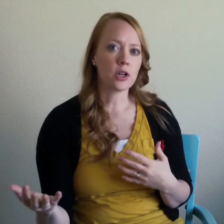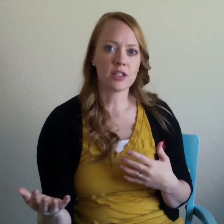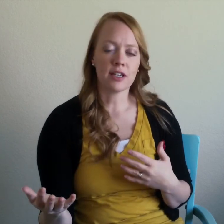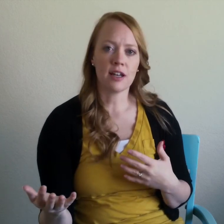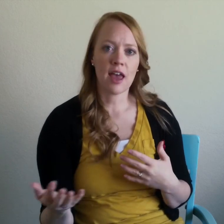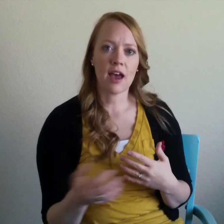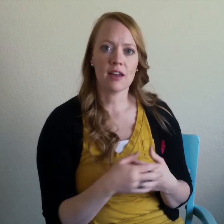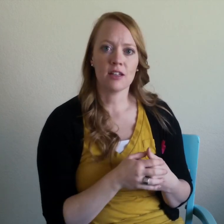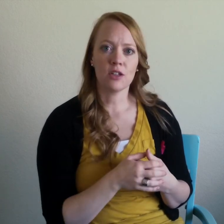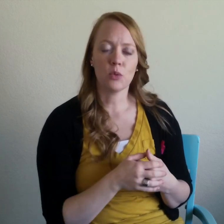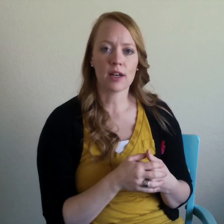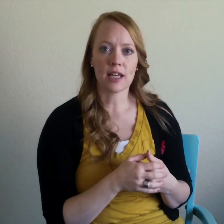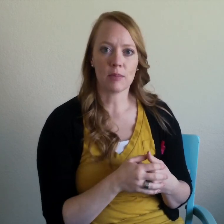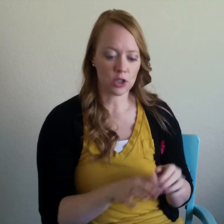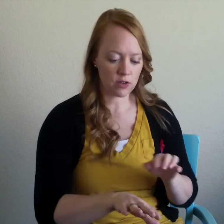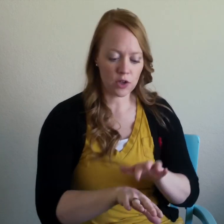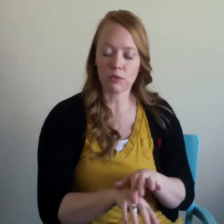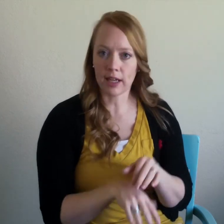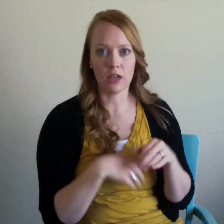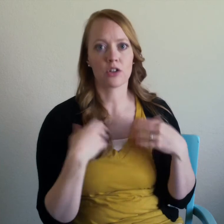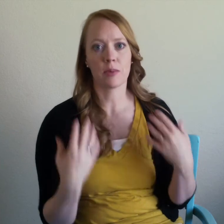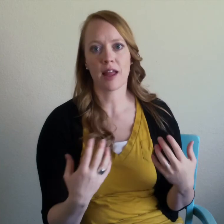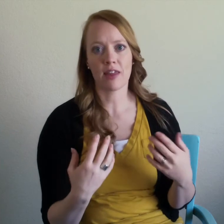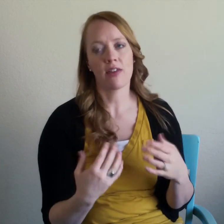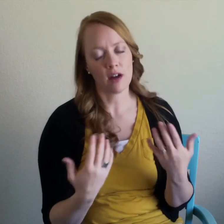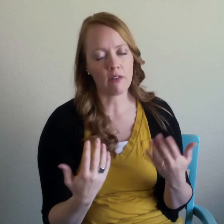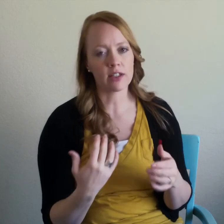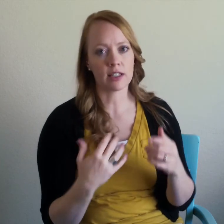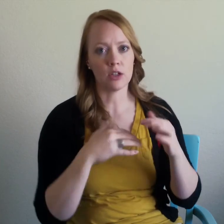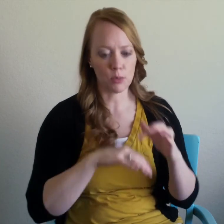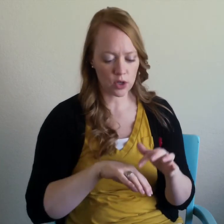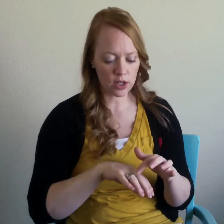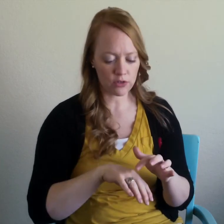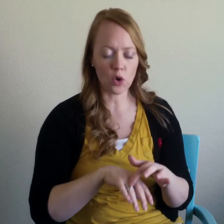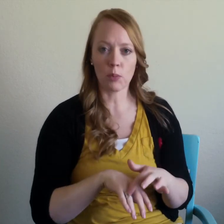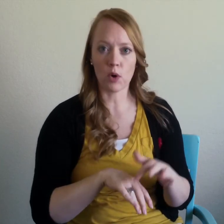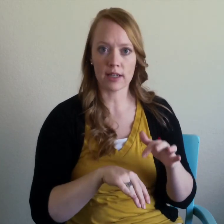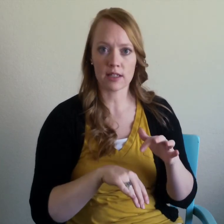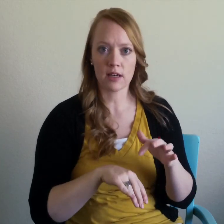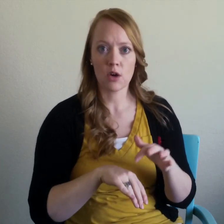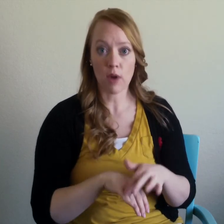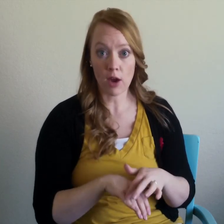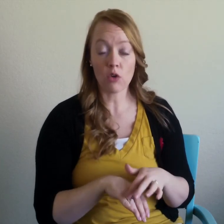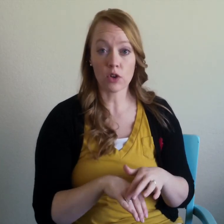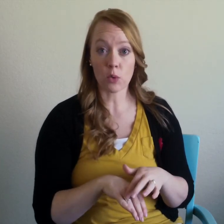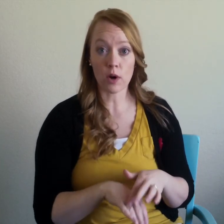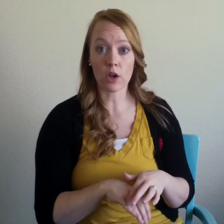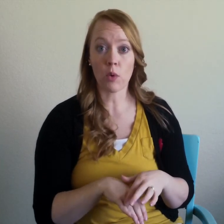person and you want to take a picture of their ring or something like that then obviously you put your focal point right over where you